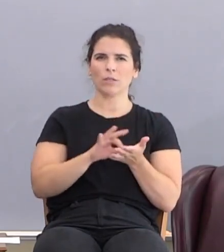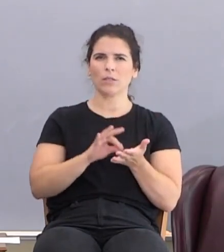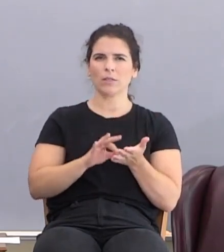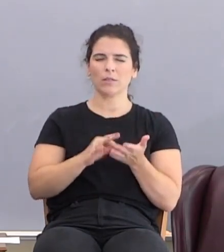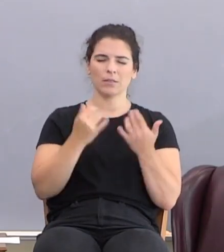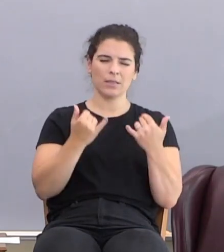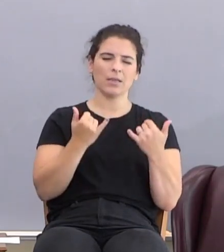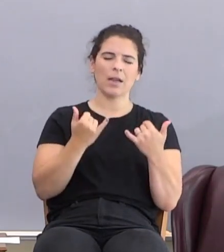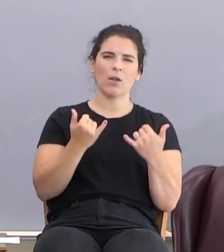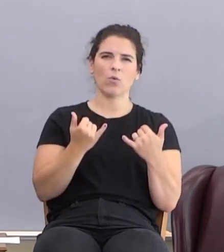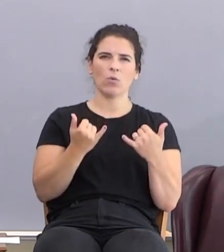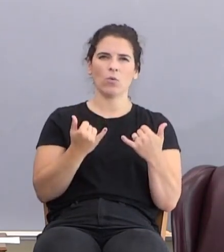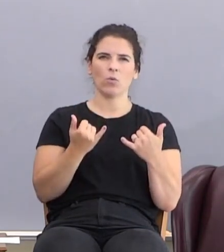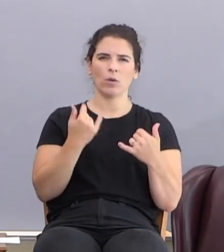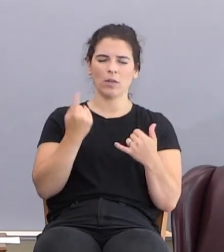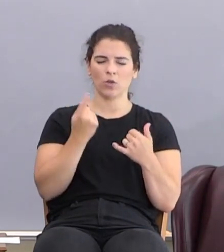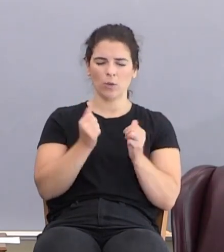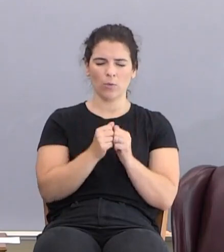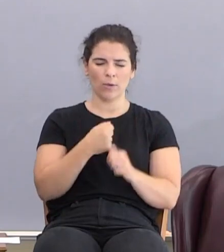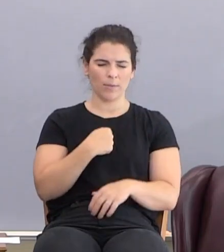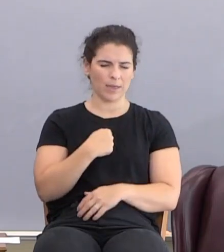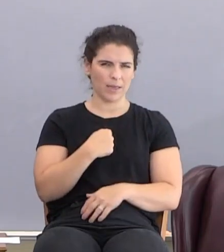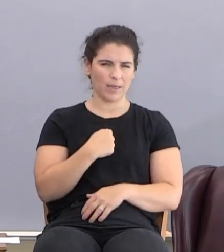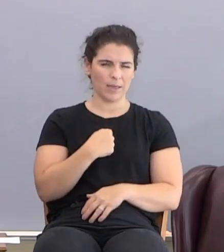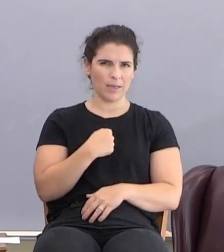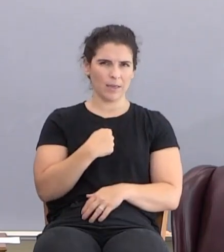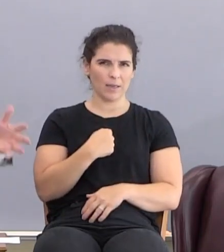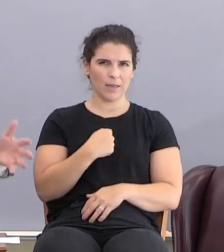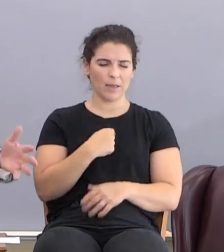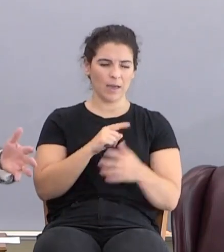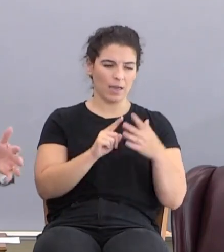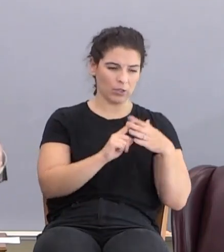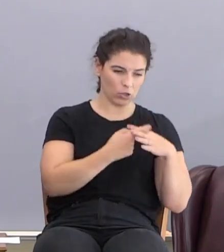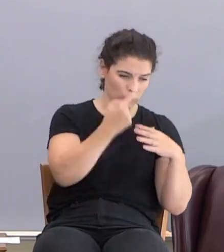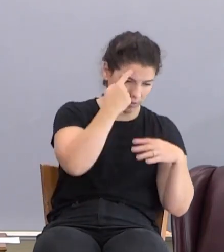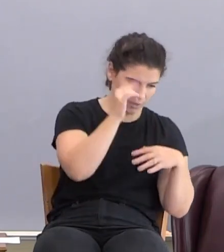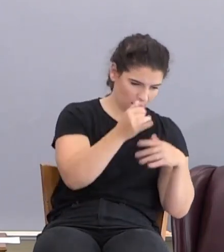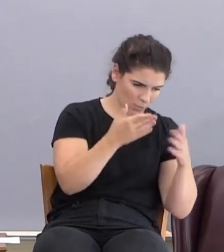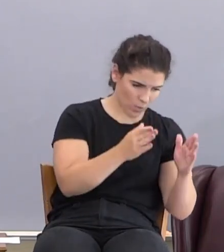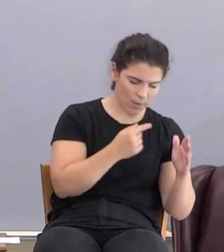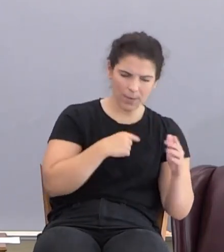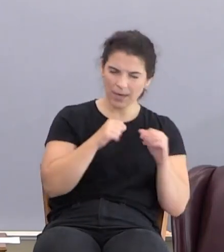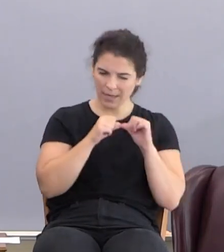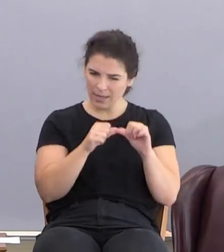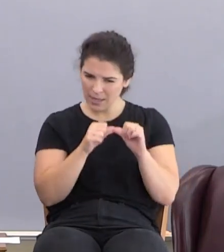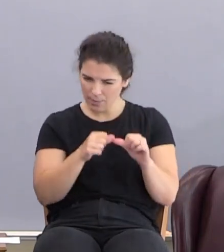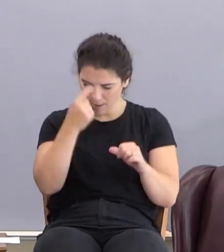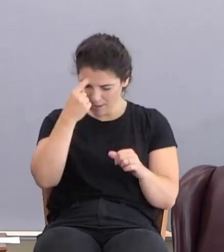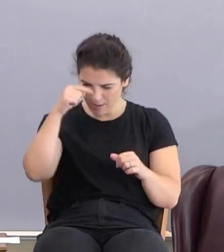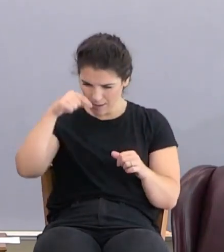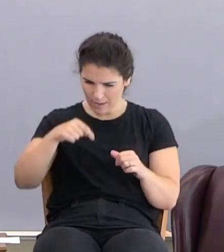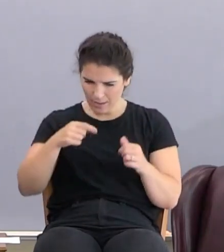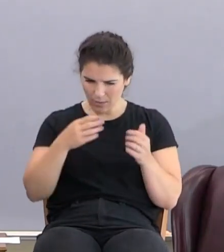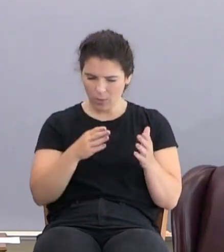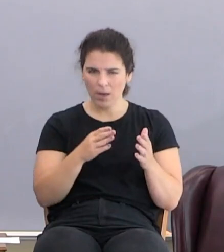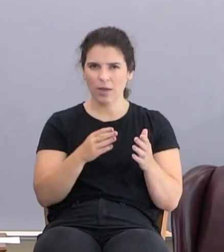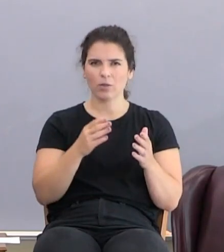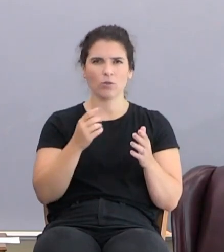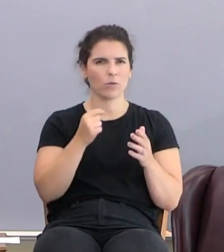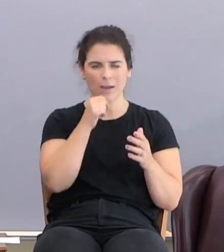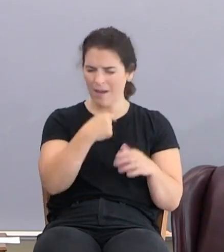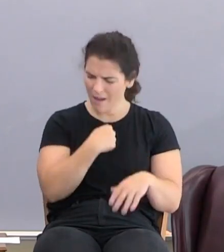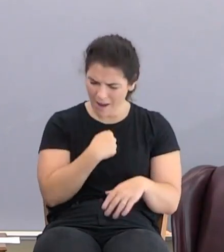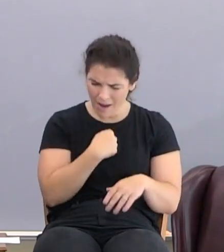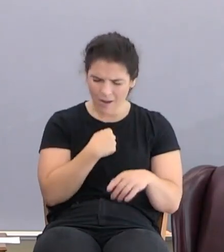present. It's always with me. I started thinking that way, but I keep on thinking exactly that way. It's not